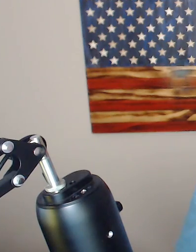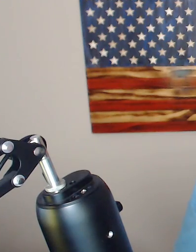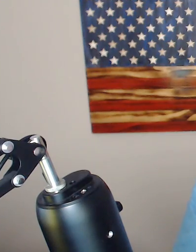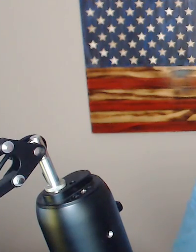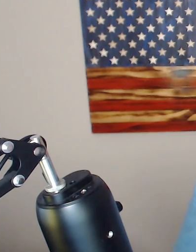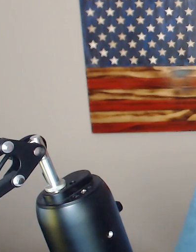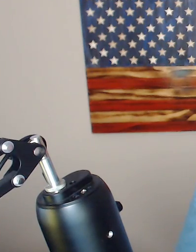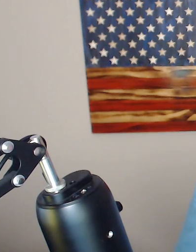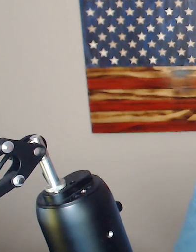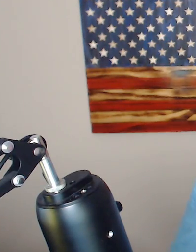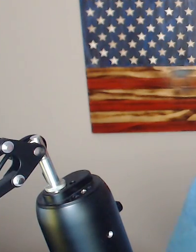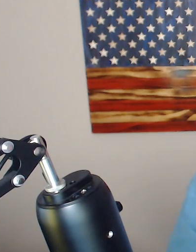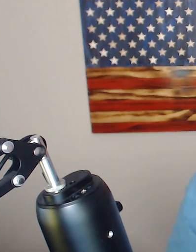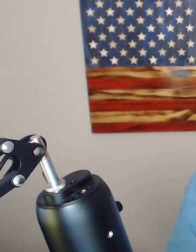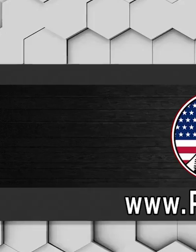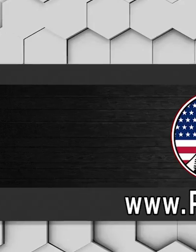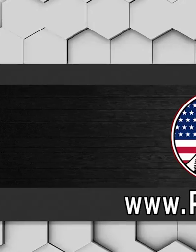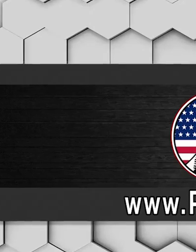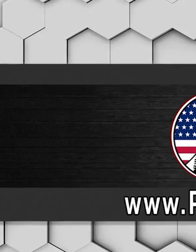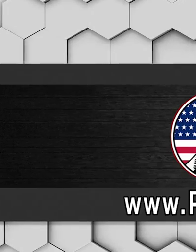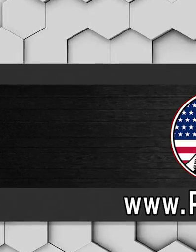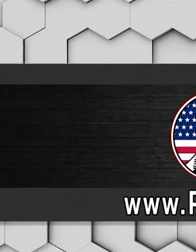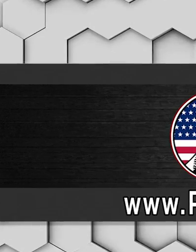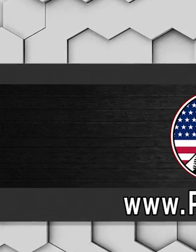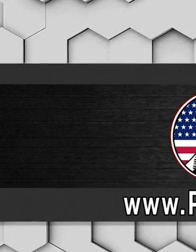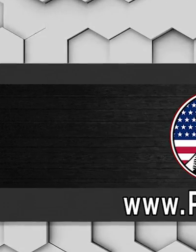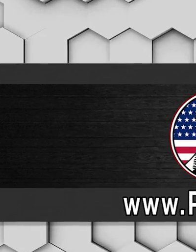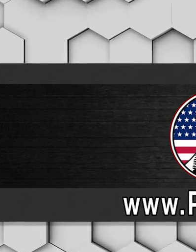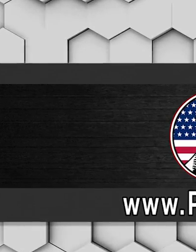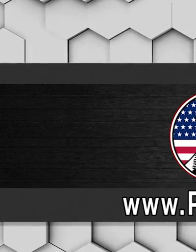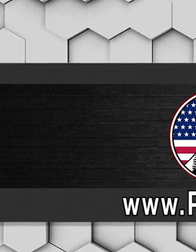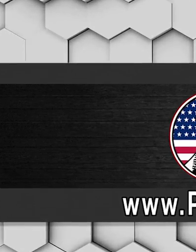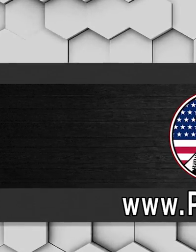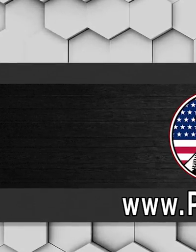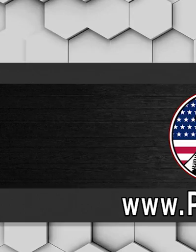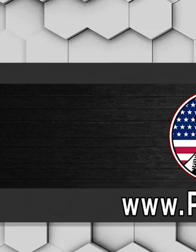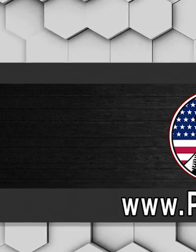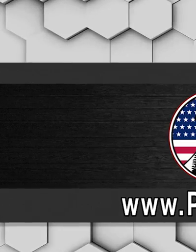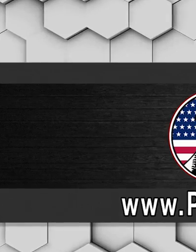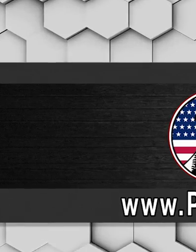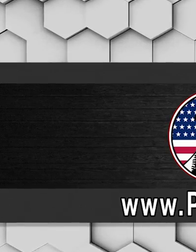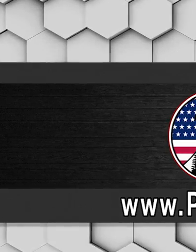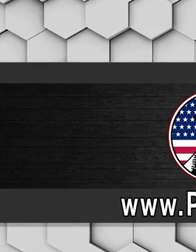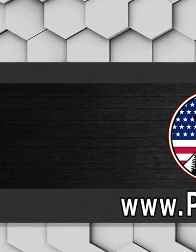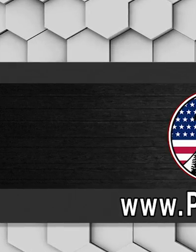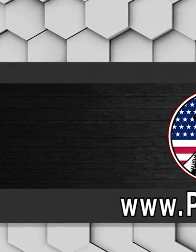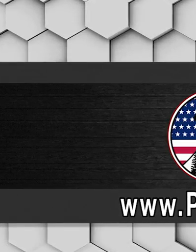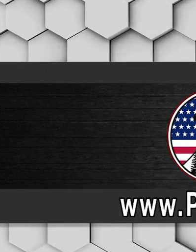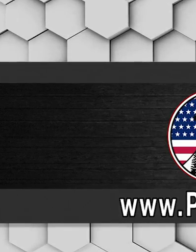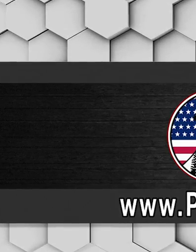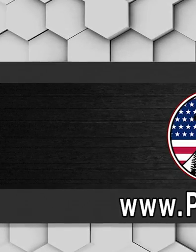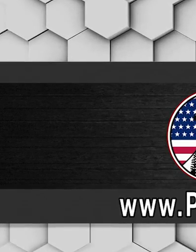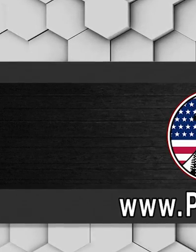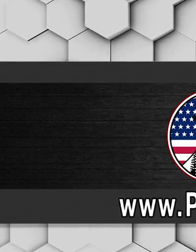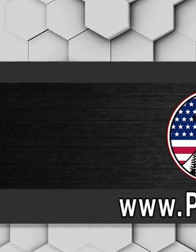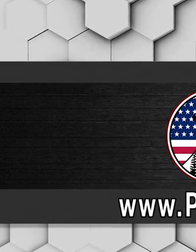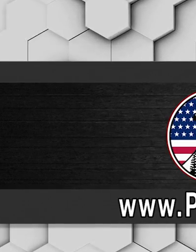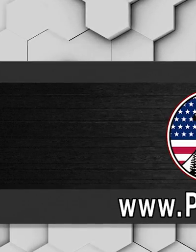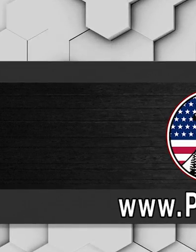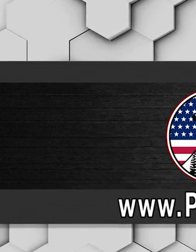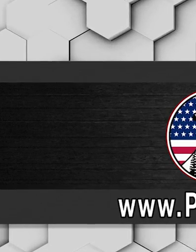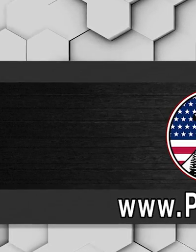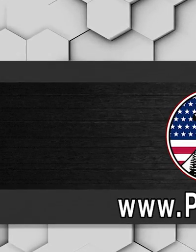are the only people I trust and use. And right now, you can save $100 off a full four-week supply of delicious,